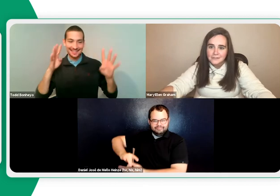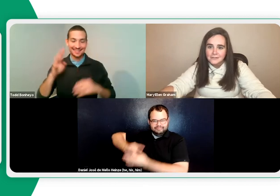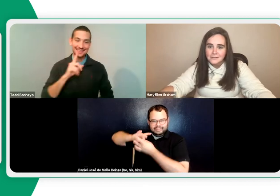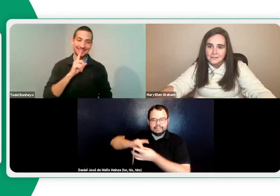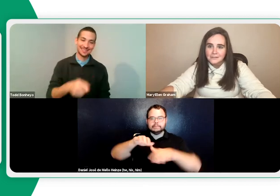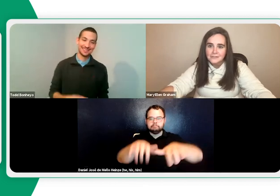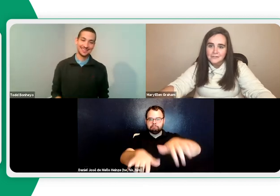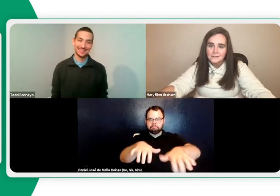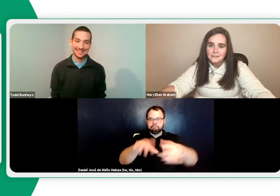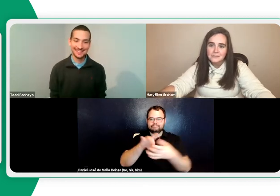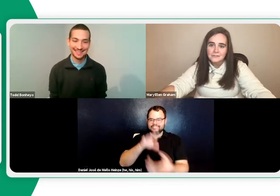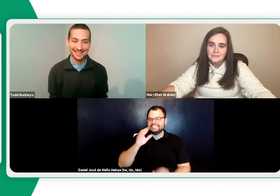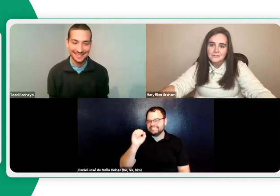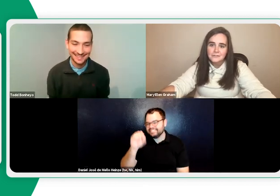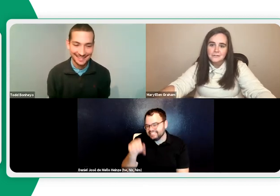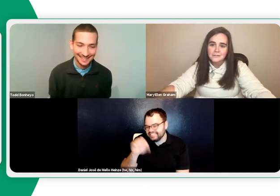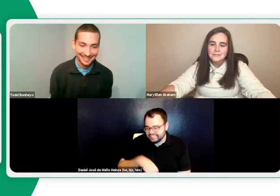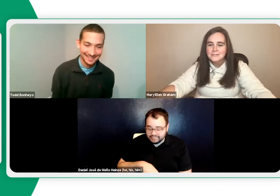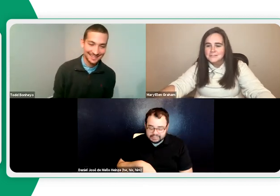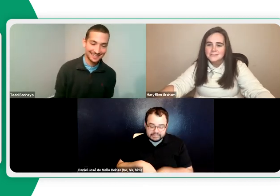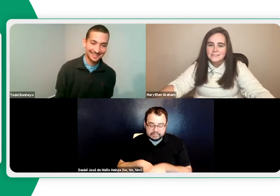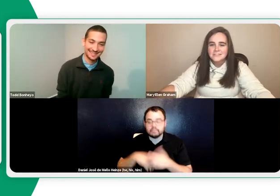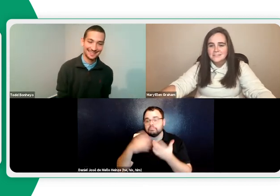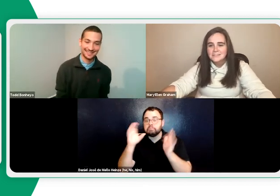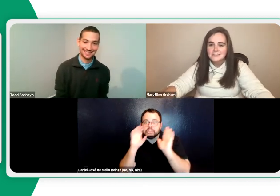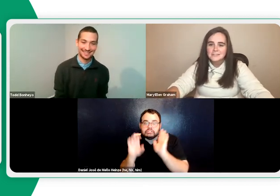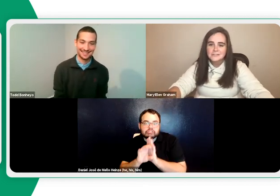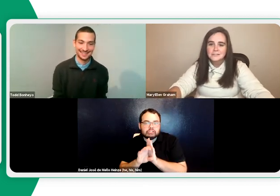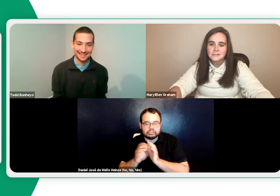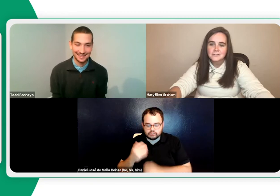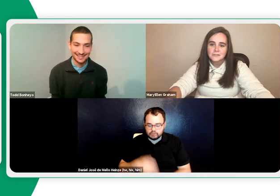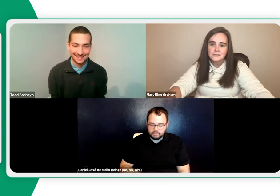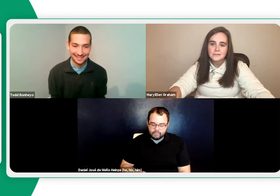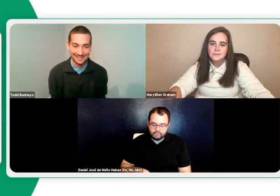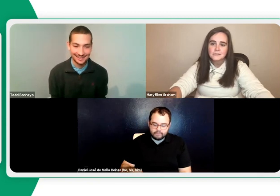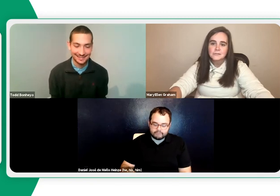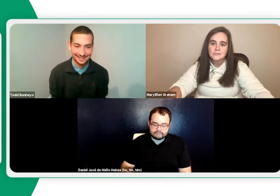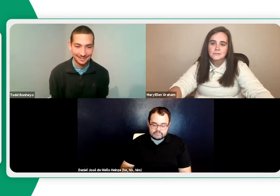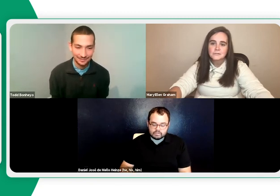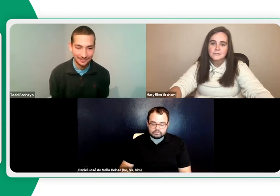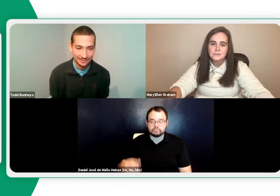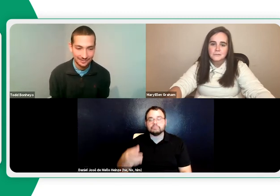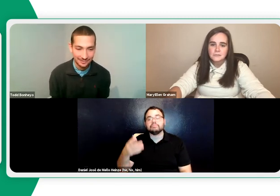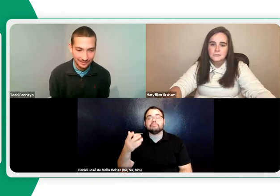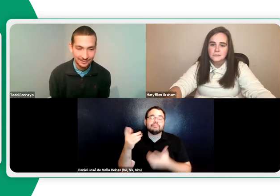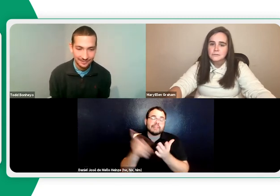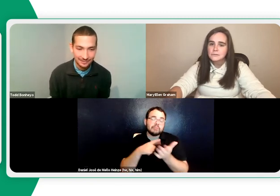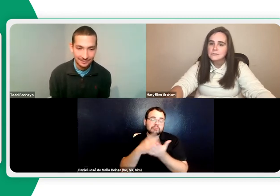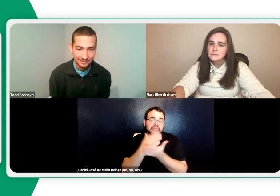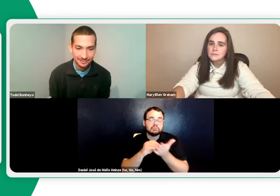Yeah, and it's natural, you know, yeah, it's related to writing, but it's typing, and then pictures. It's a